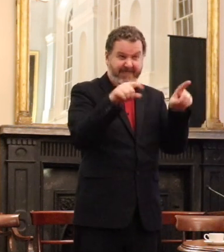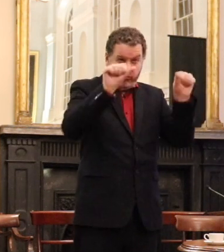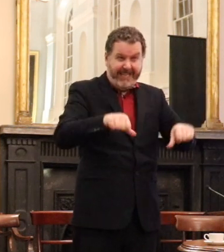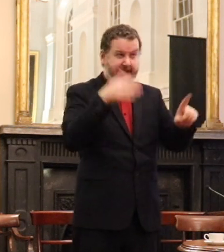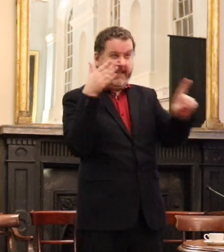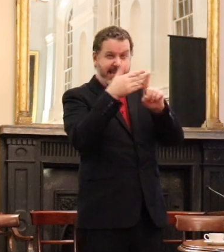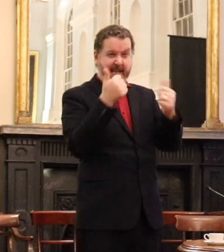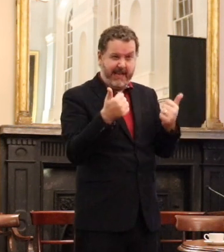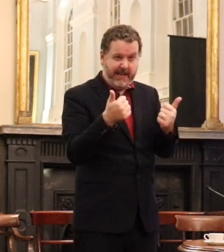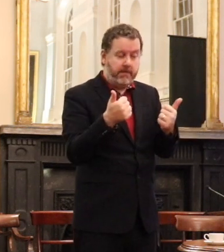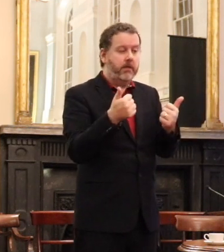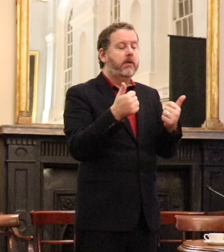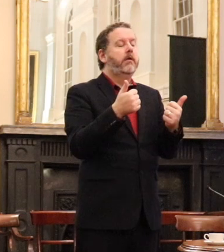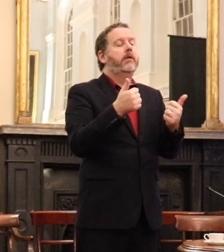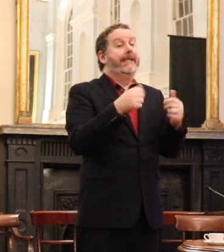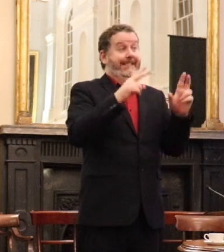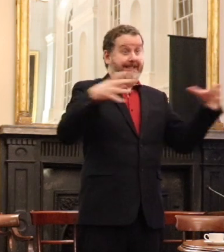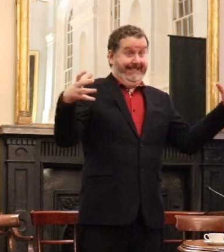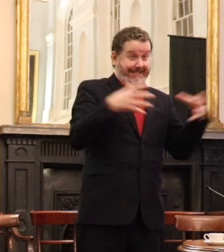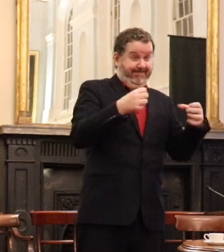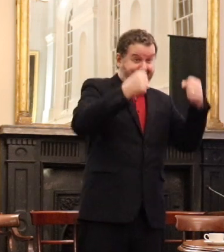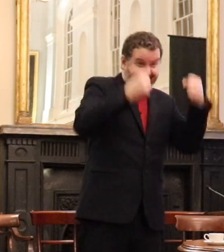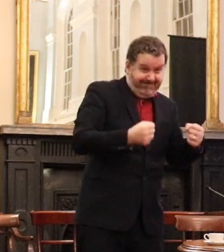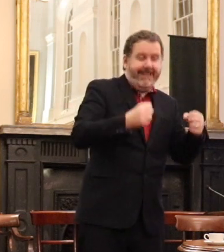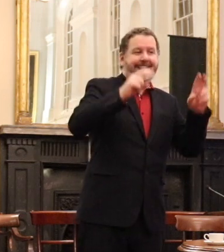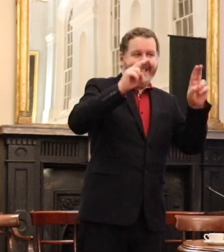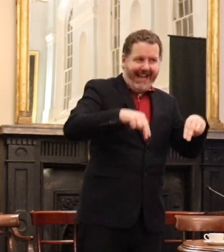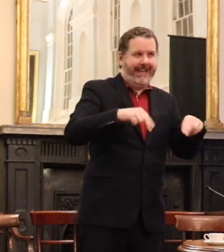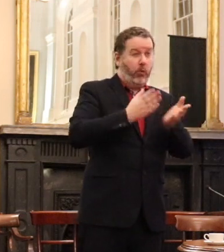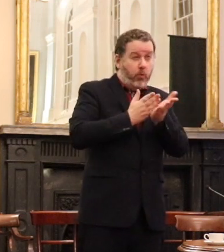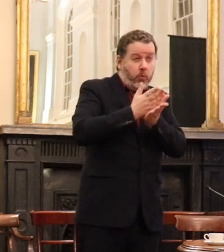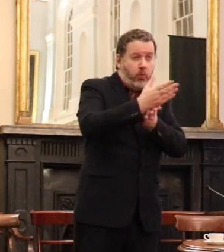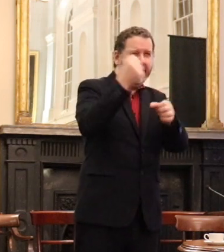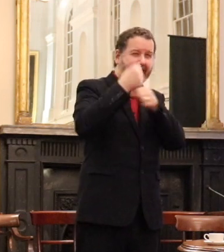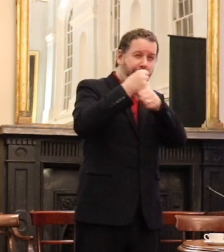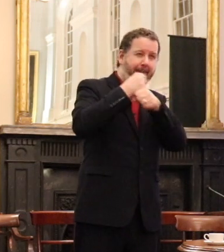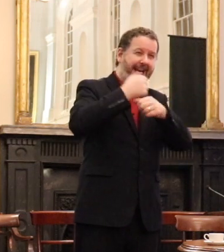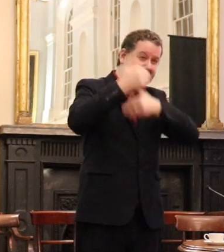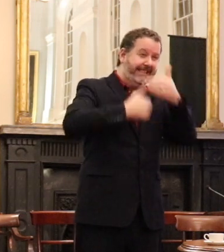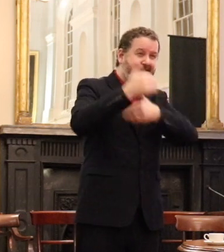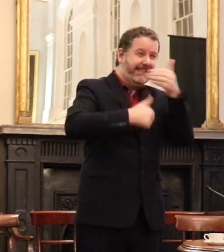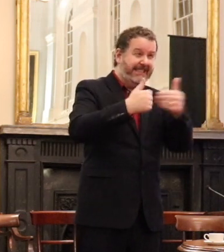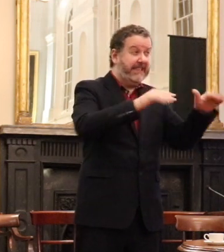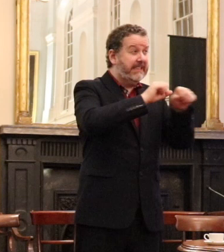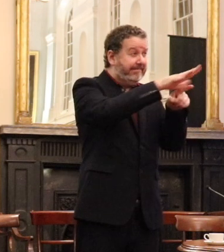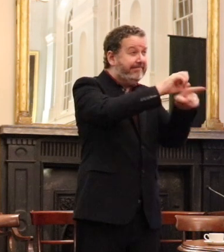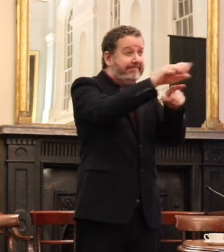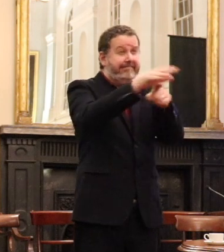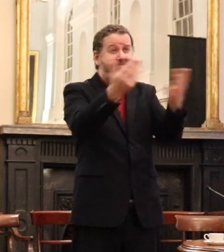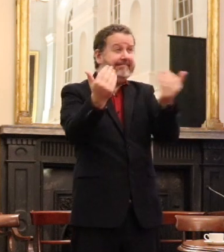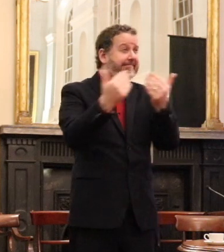amendment campaign and get it over the line. And what you've seen